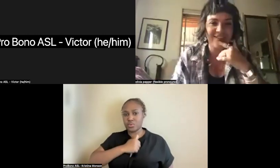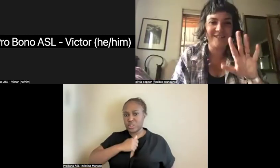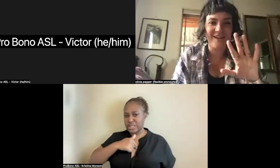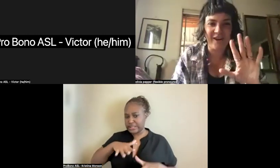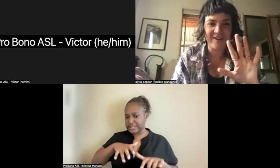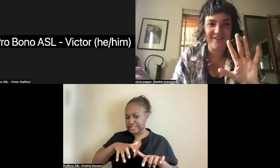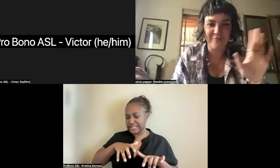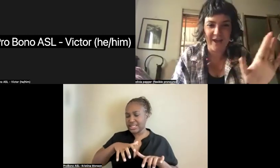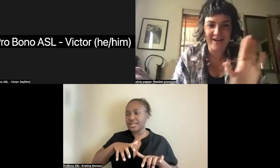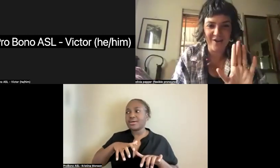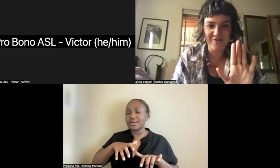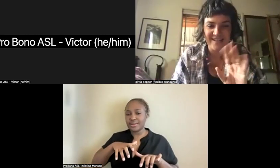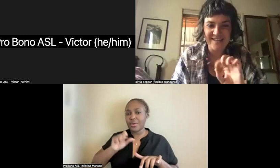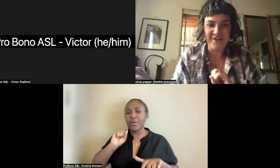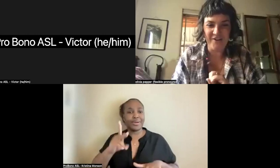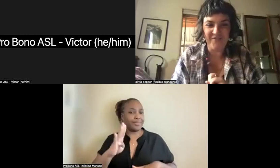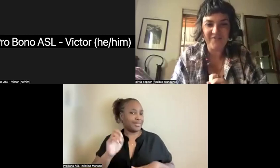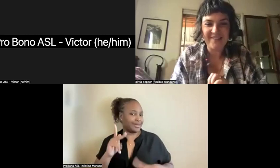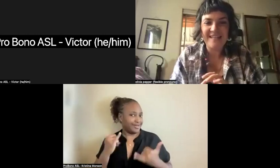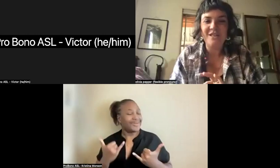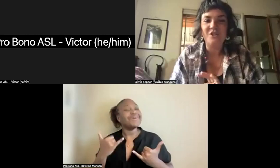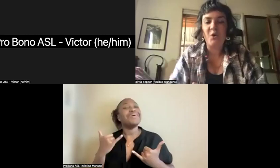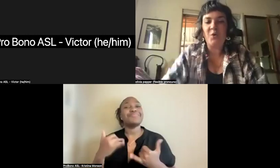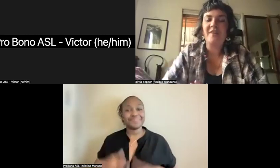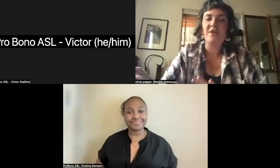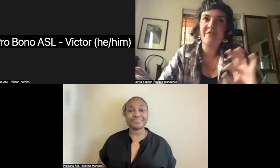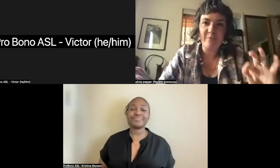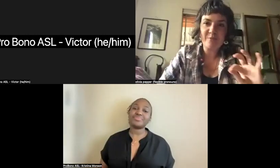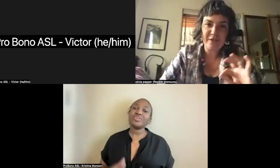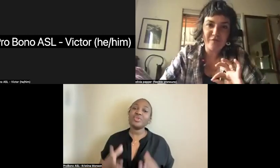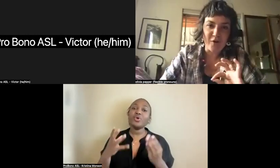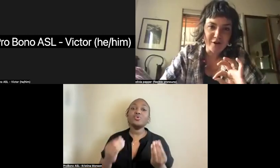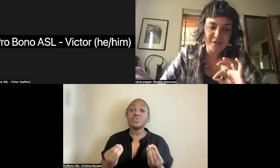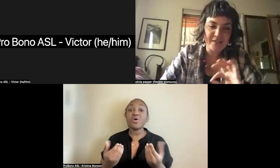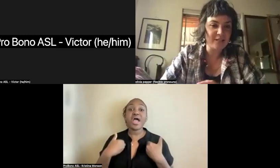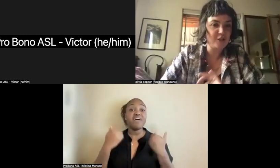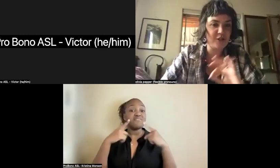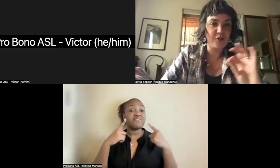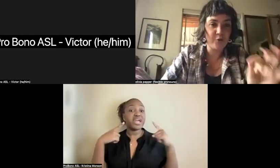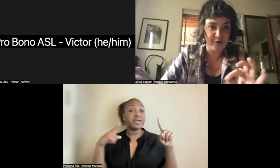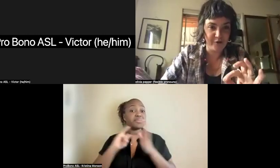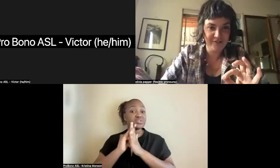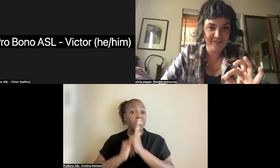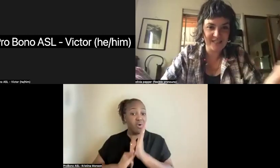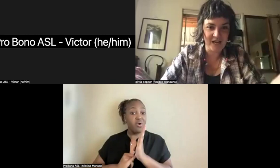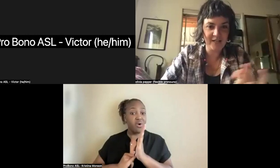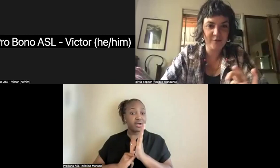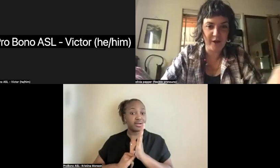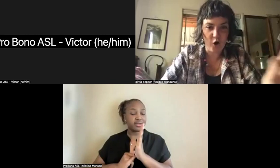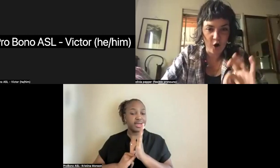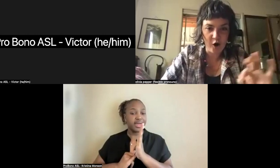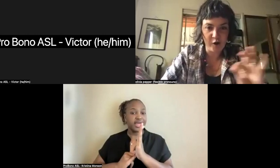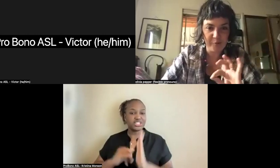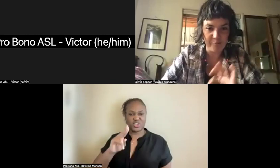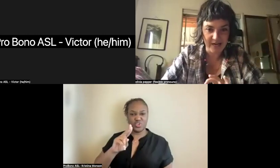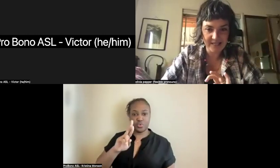Did I? Okay, I'm back now. So there's a famous piece of art that is just a urinal signed by